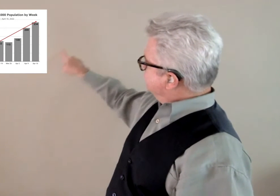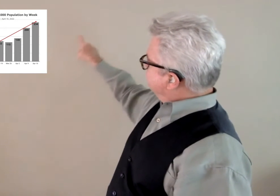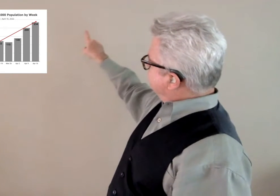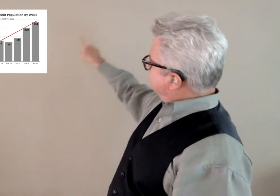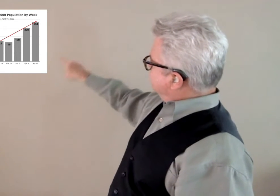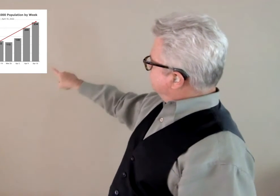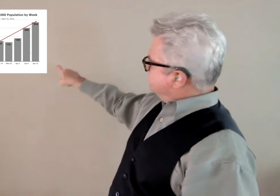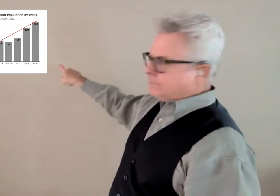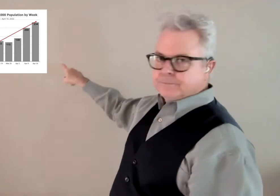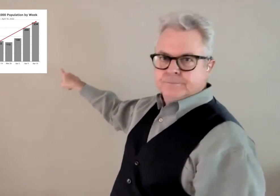,000 population by the week.